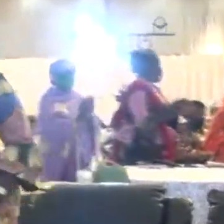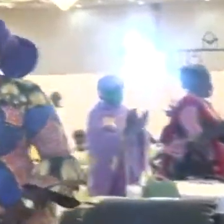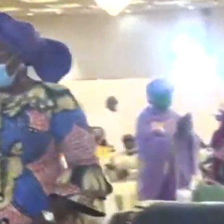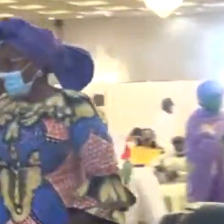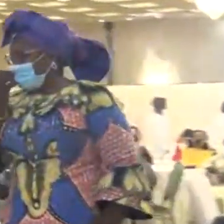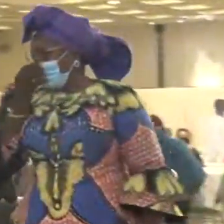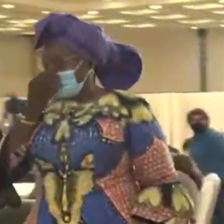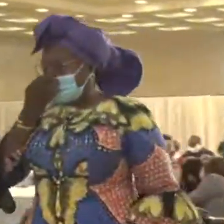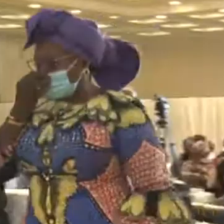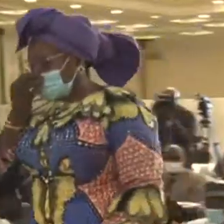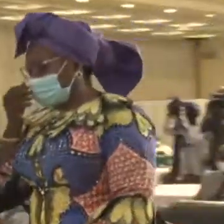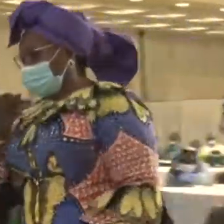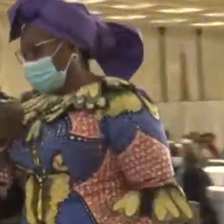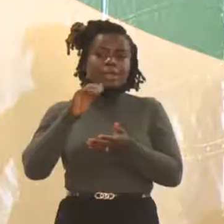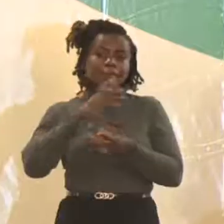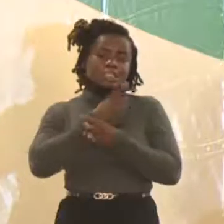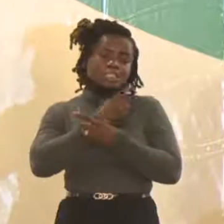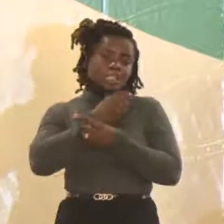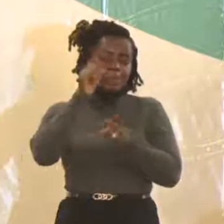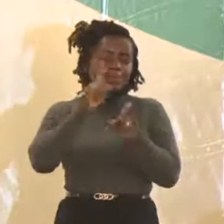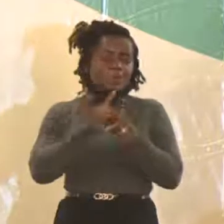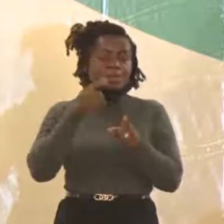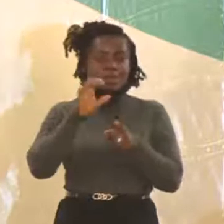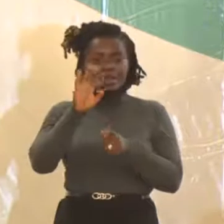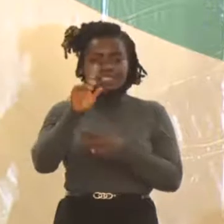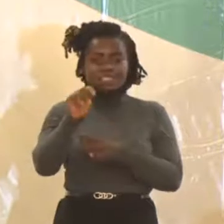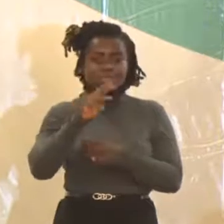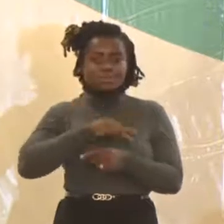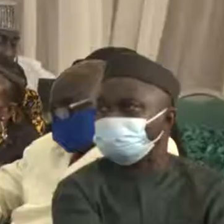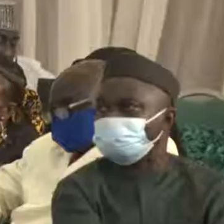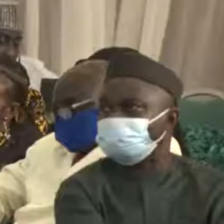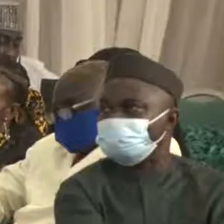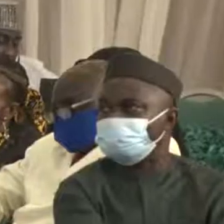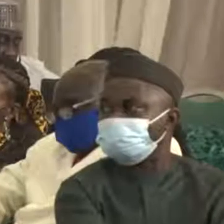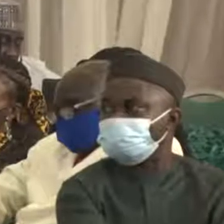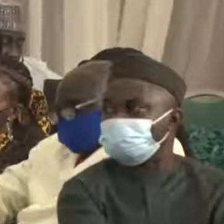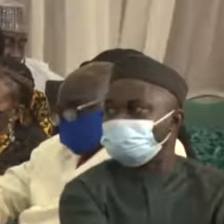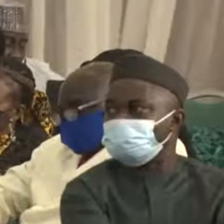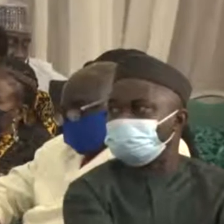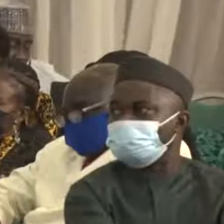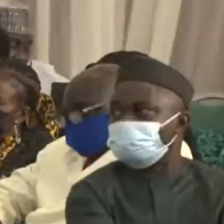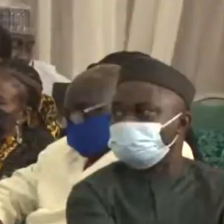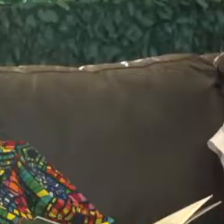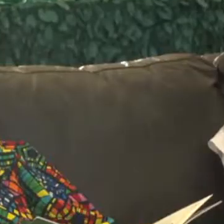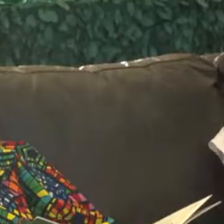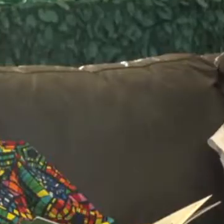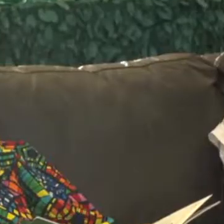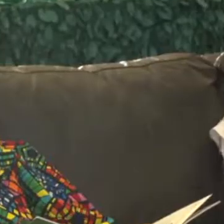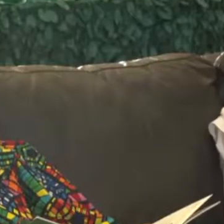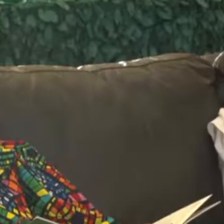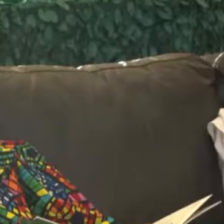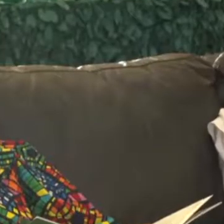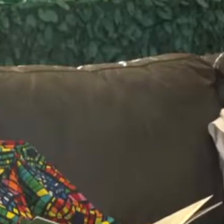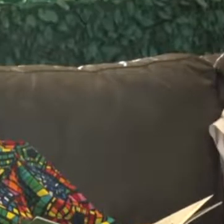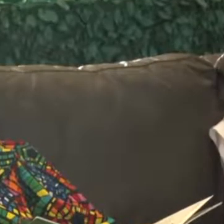Minister of Women Affairs, Pauline Tallinn, commended the Nigerian Women's DQ Policy Initiative, saying it is the right time to tackle issues that